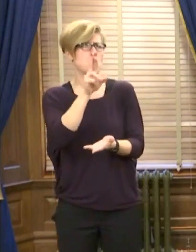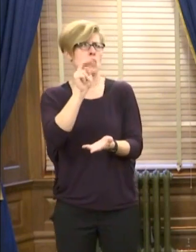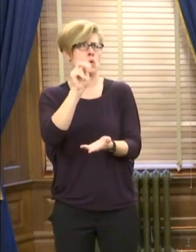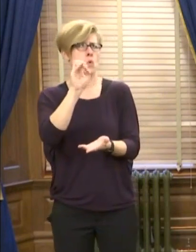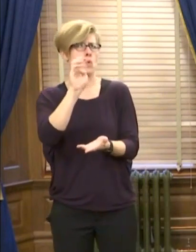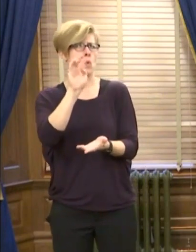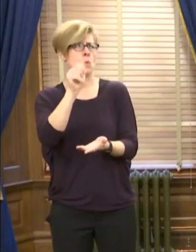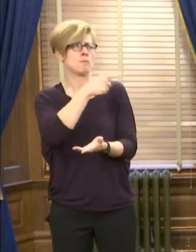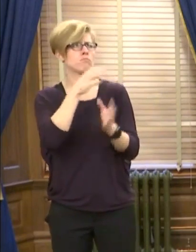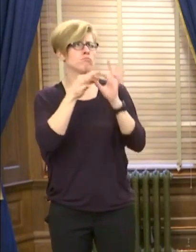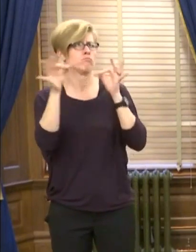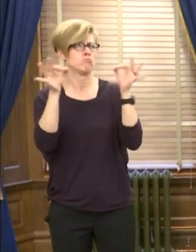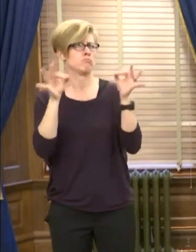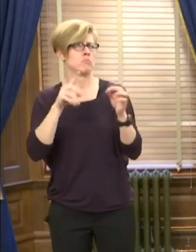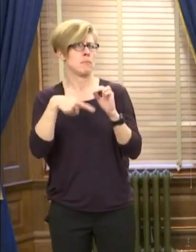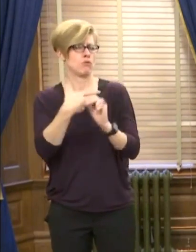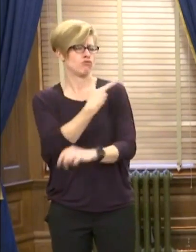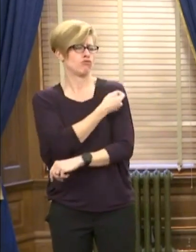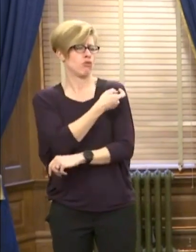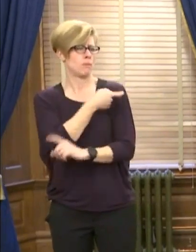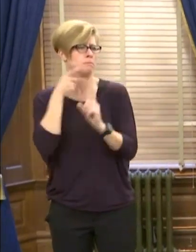to give you any more details that he's got.